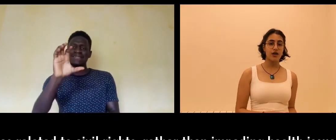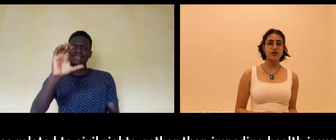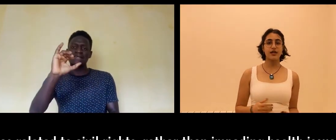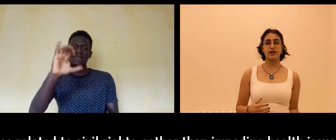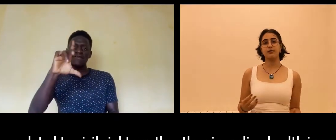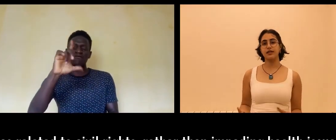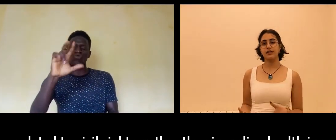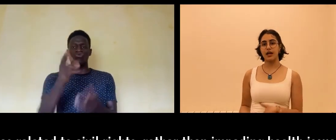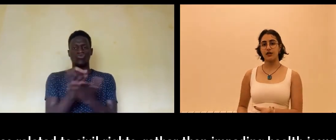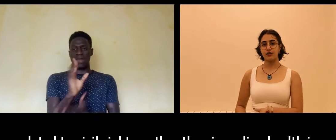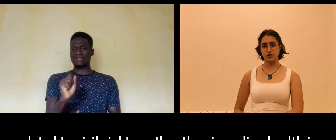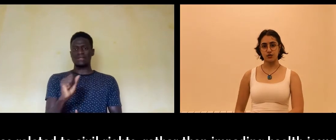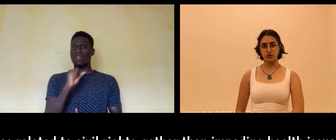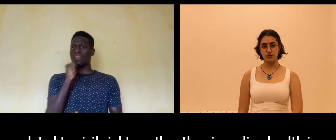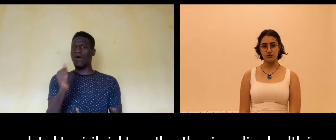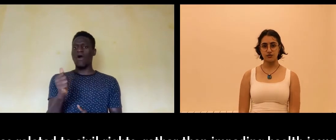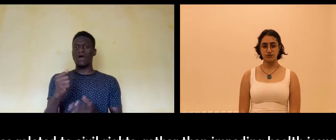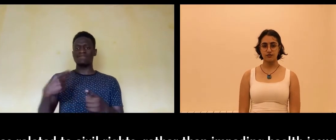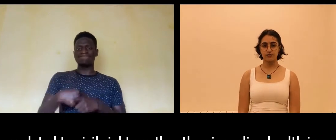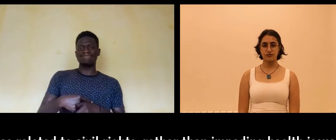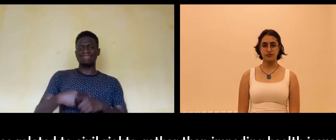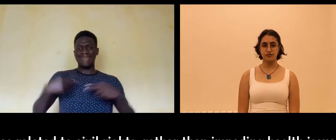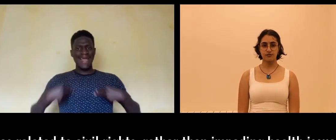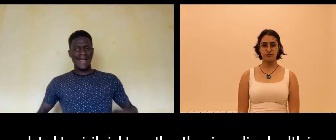rather than impeding health issues.